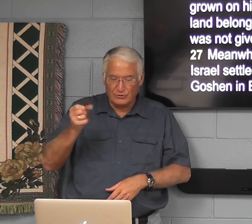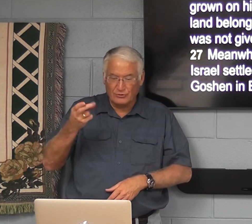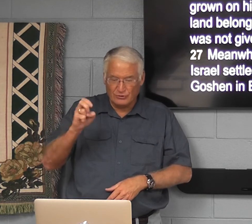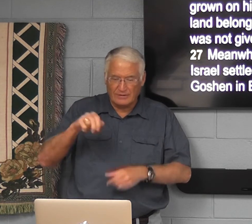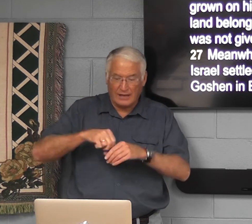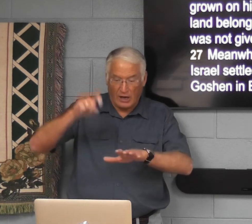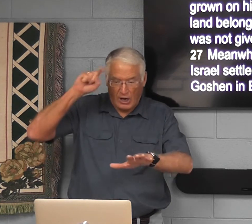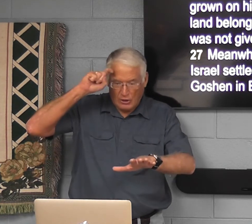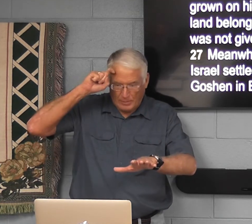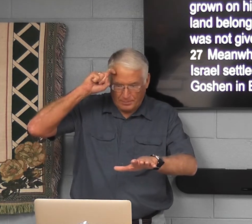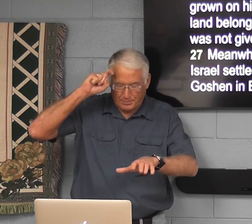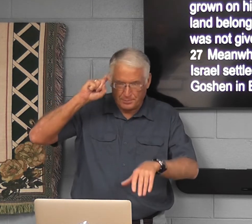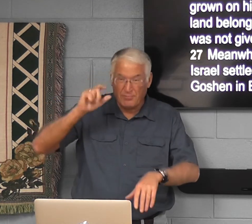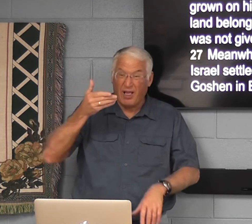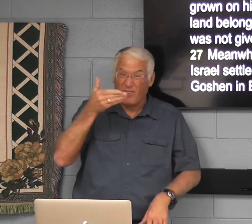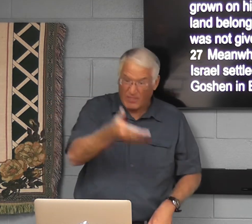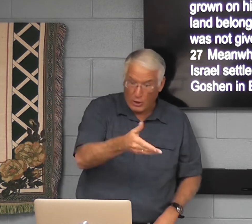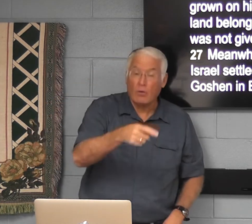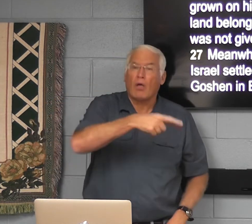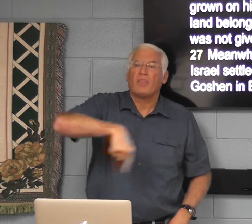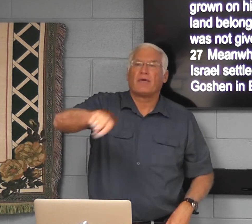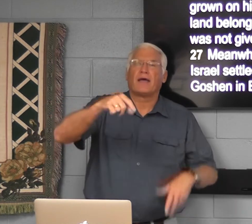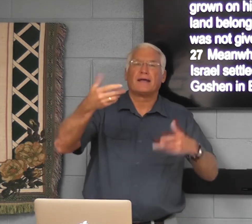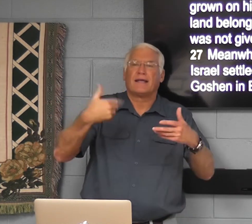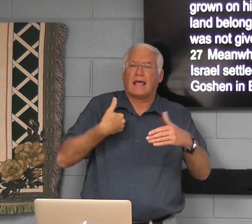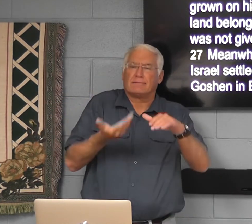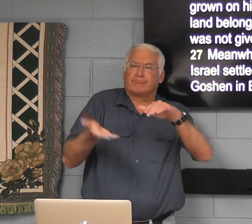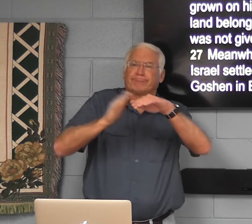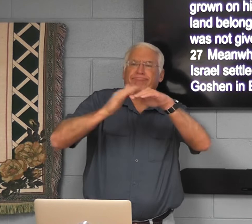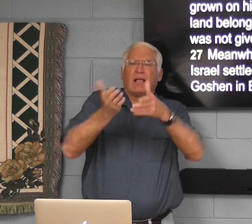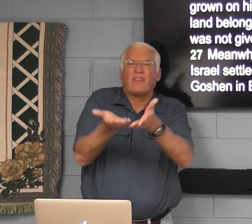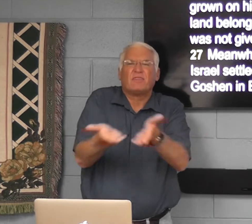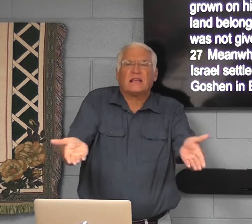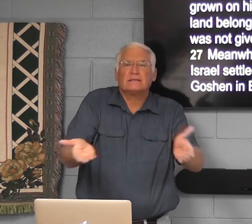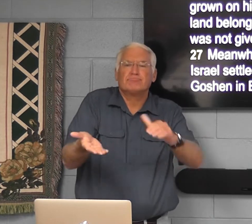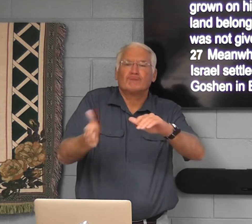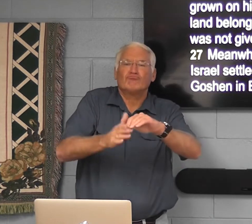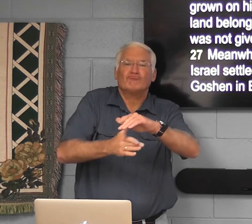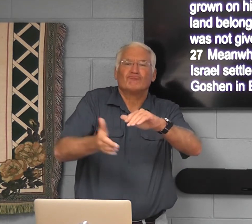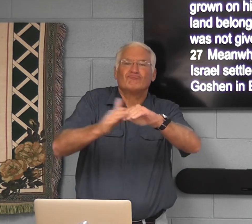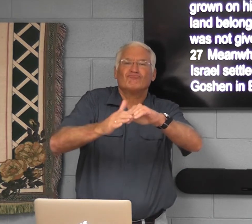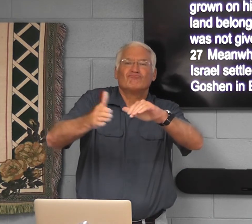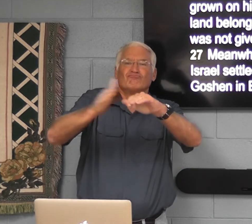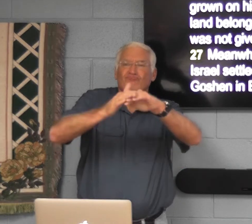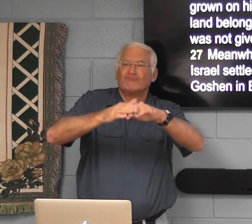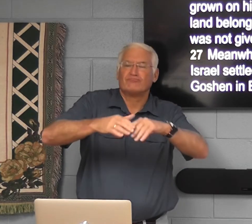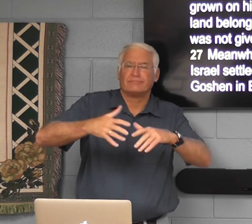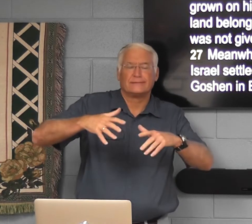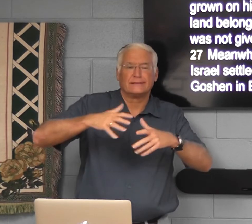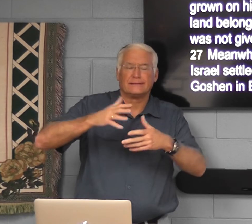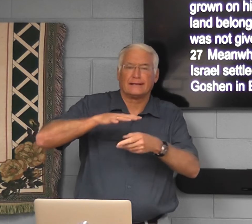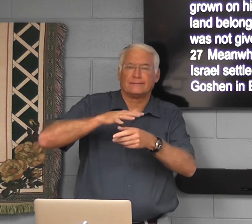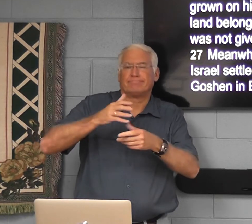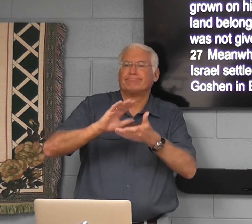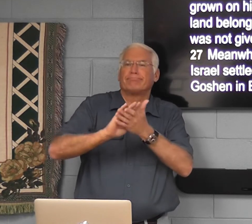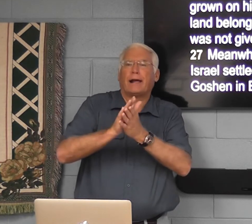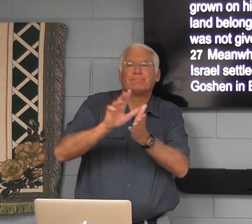in Egypt. There, they increased their